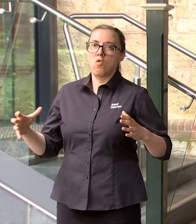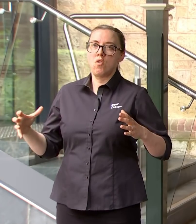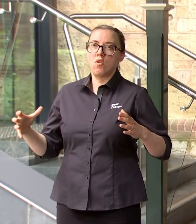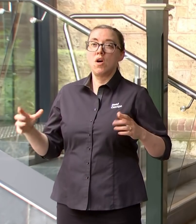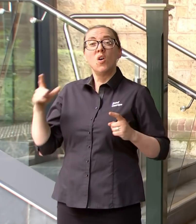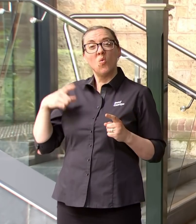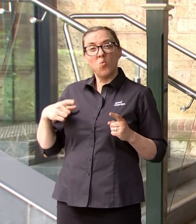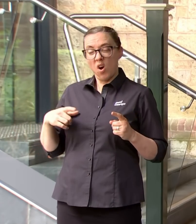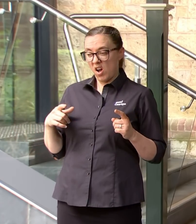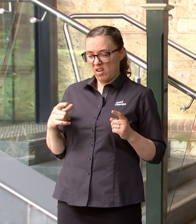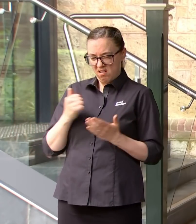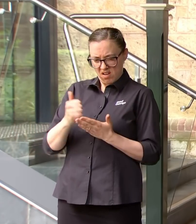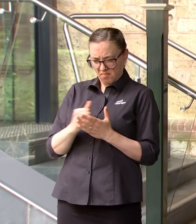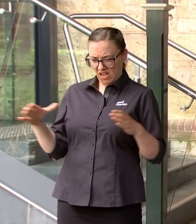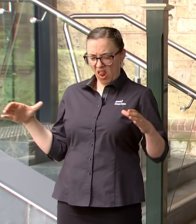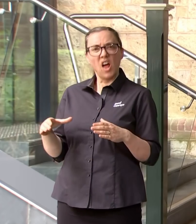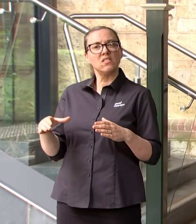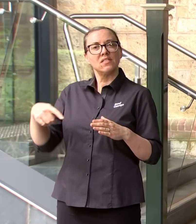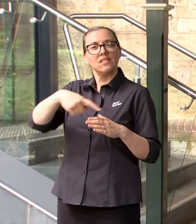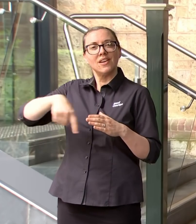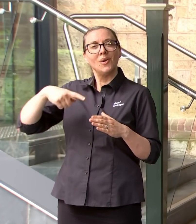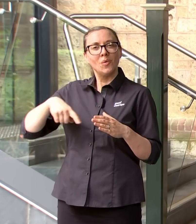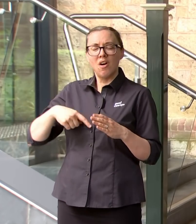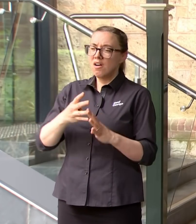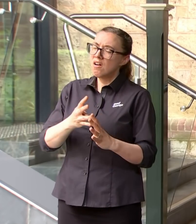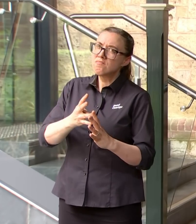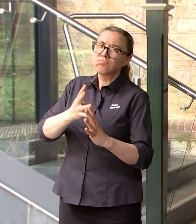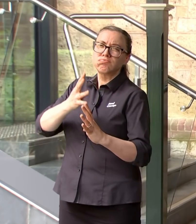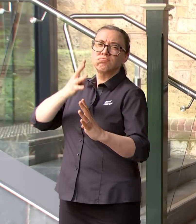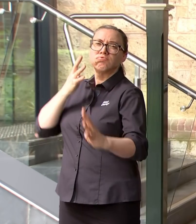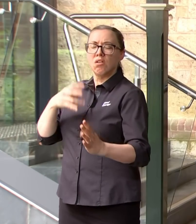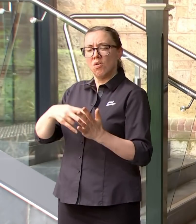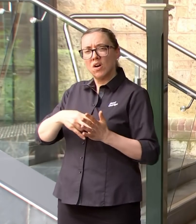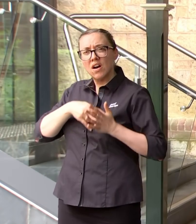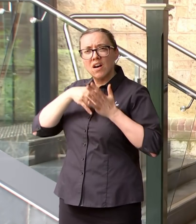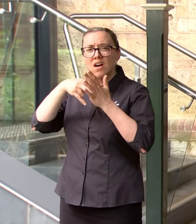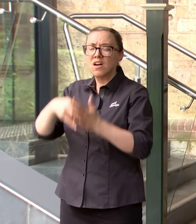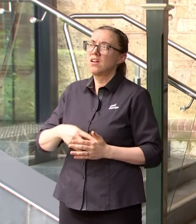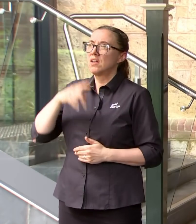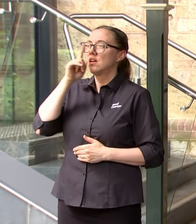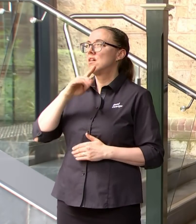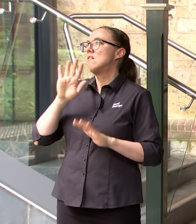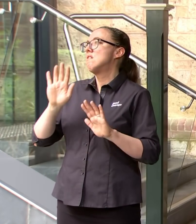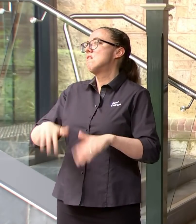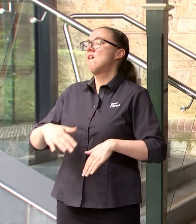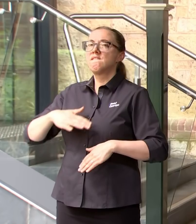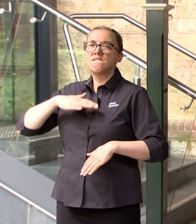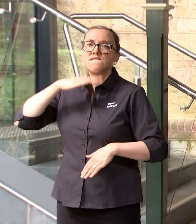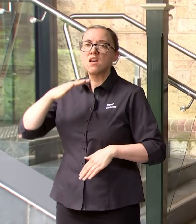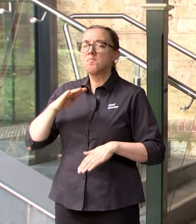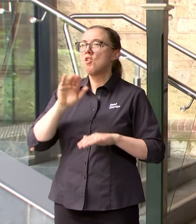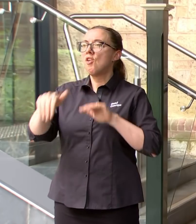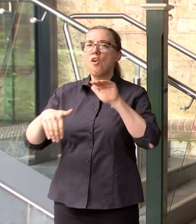long turnaround times for getting those test results. I'm of the opinion that we have a very low level of under ascertainment in South